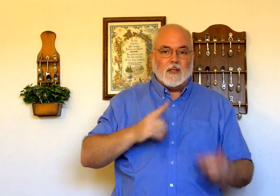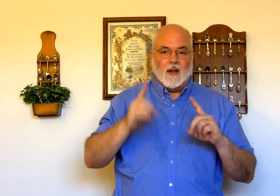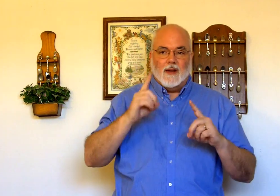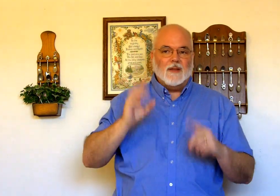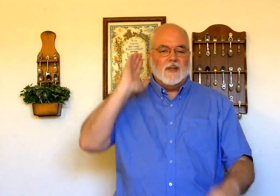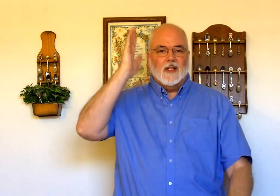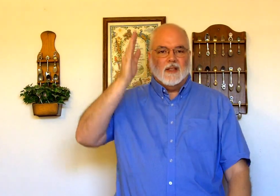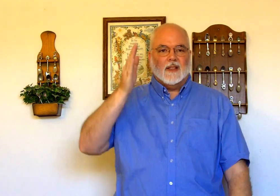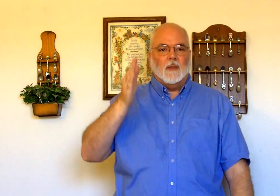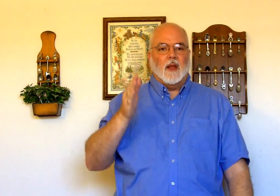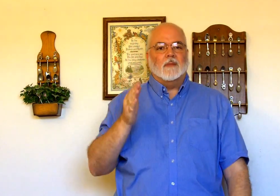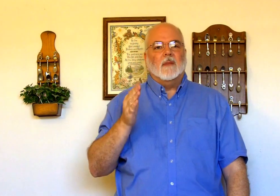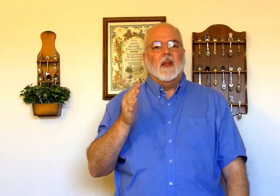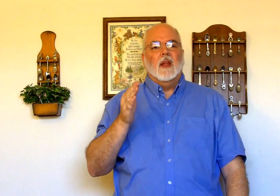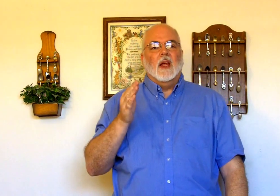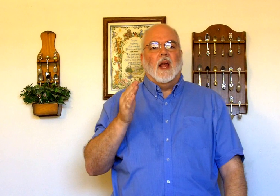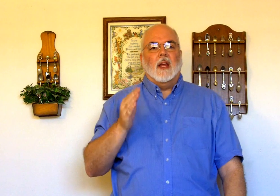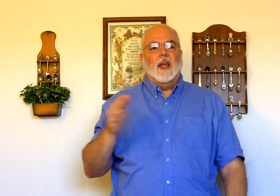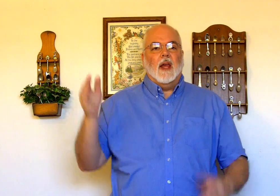signing same thing again